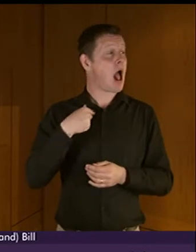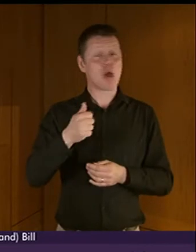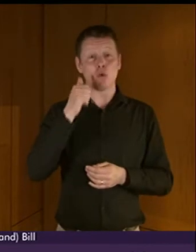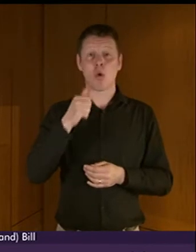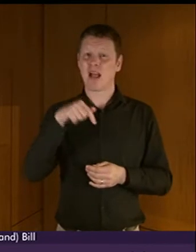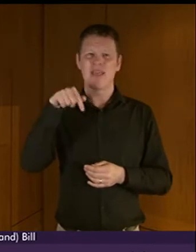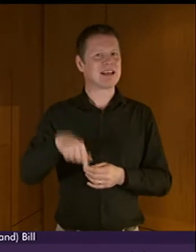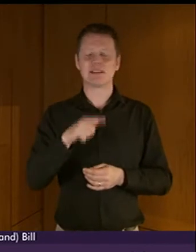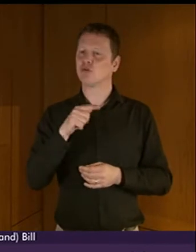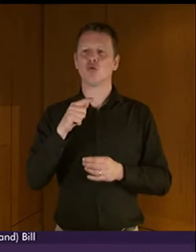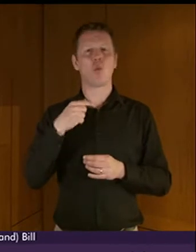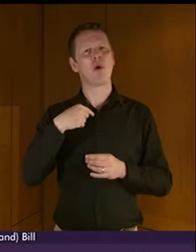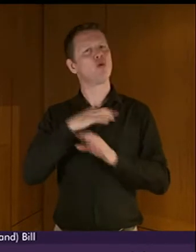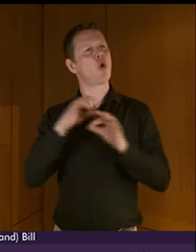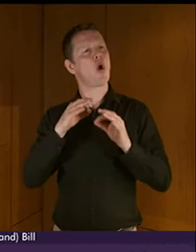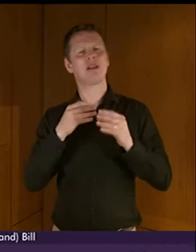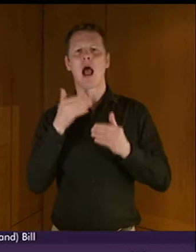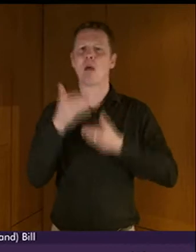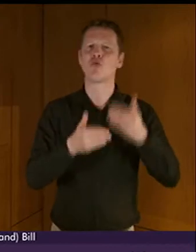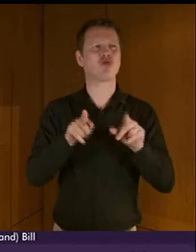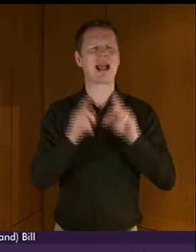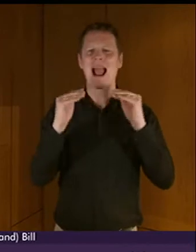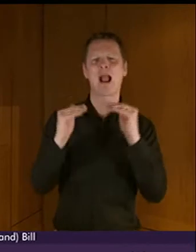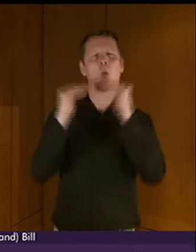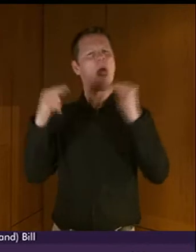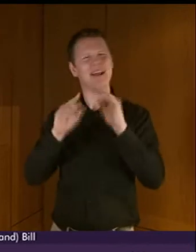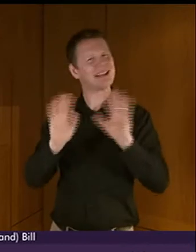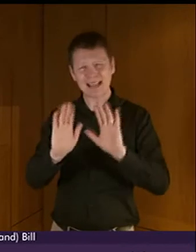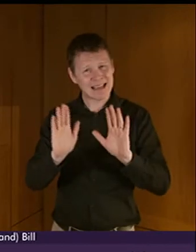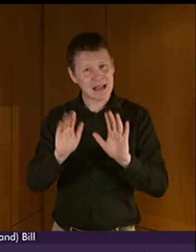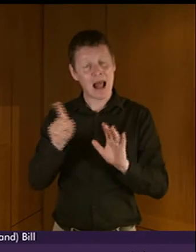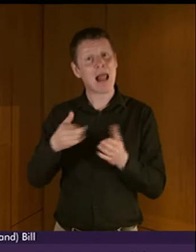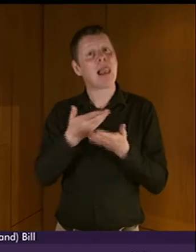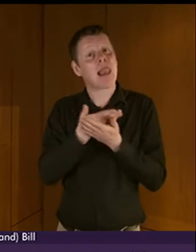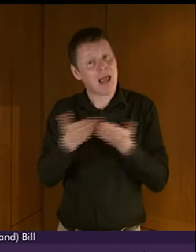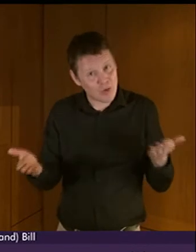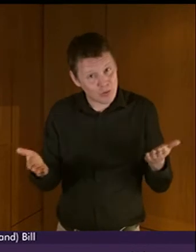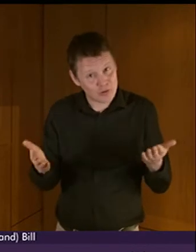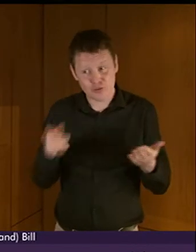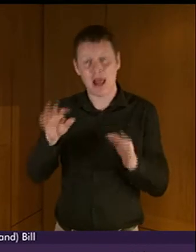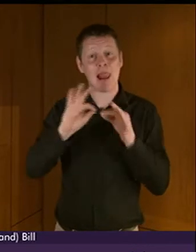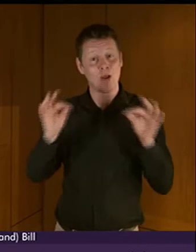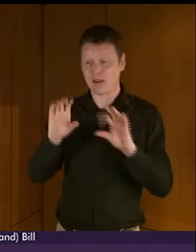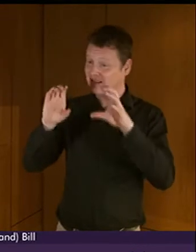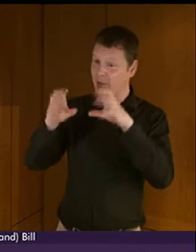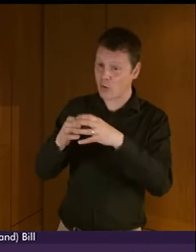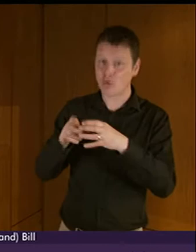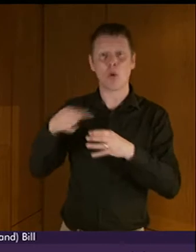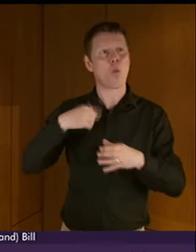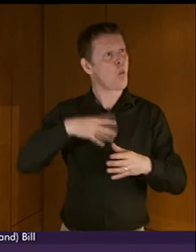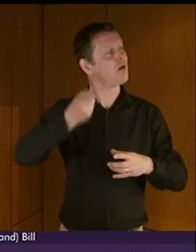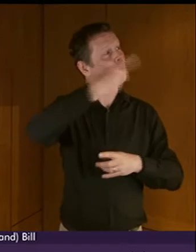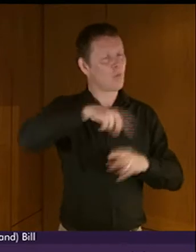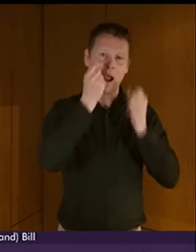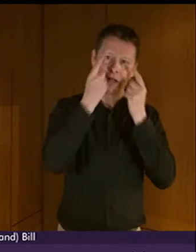as an equalities issue. This is about a language used by a linguistic minority being more widely understood and